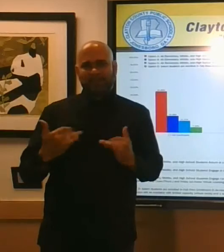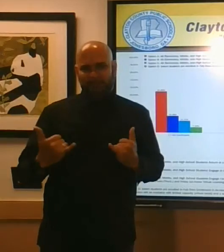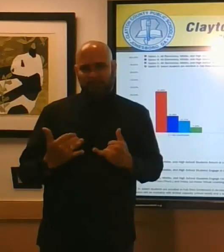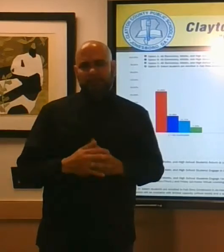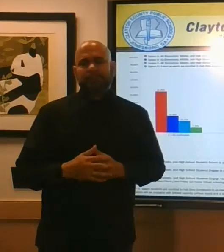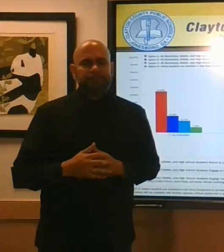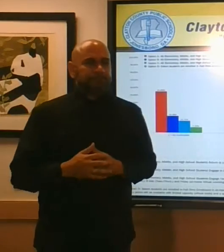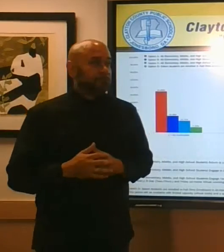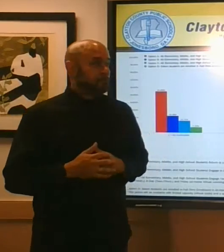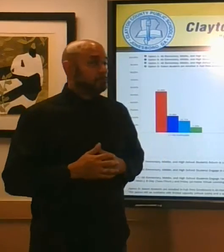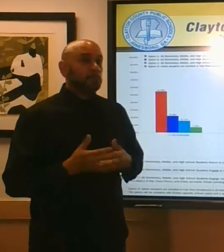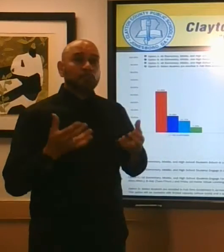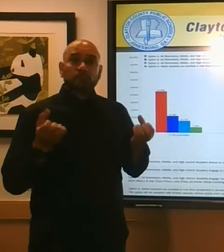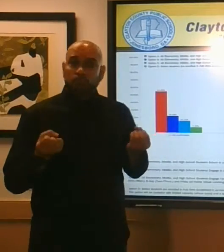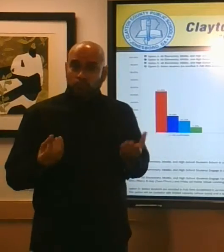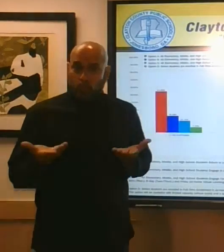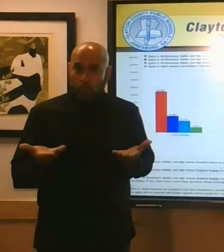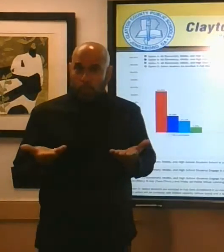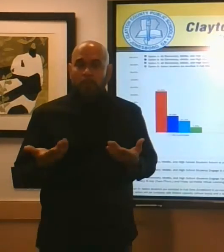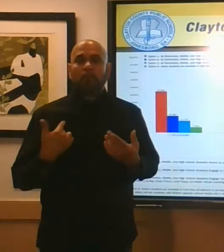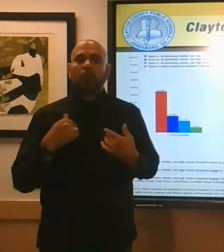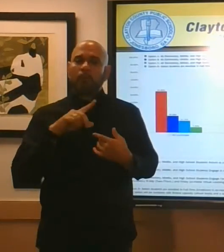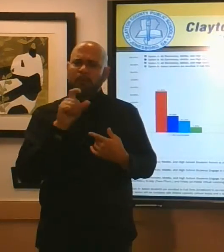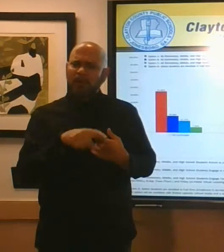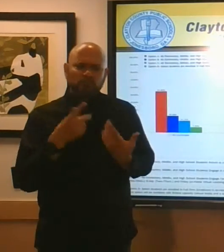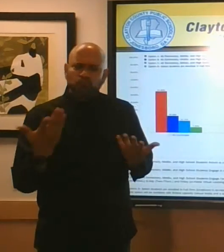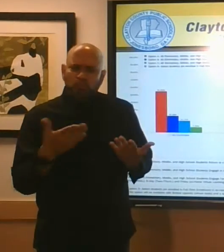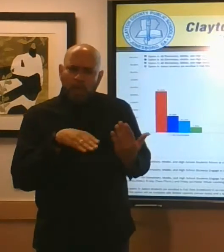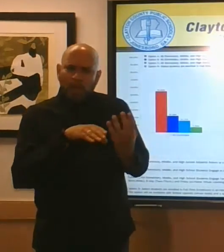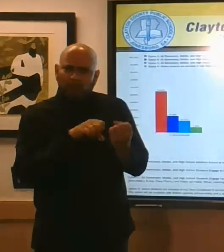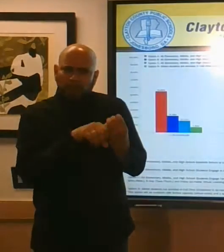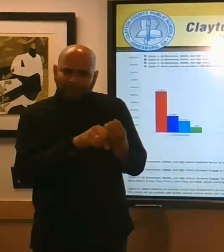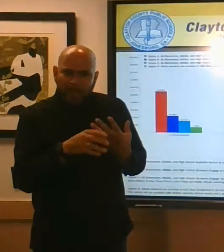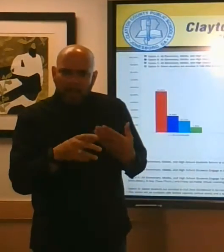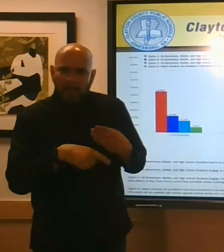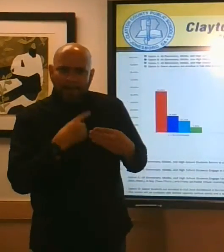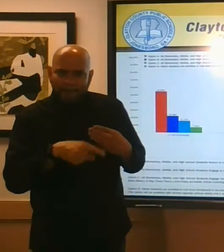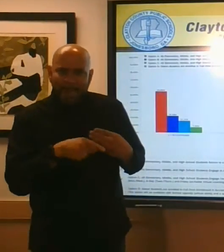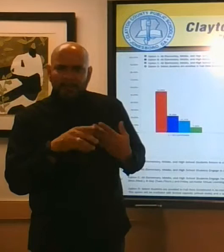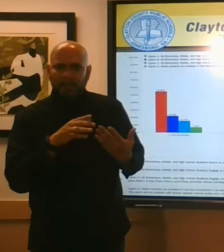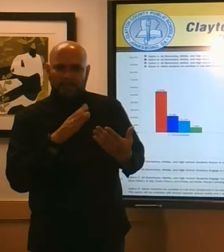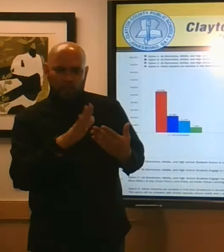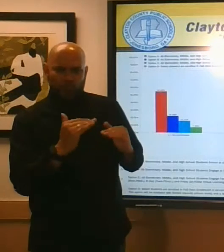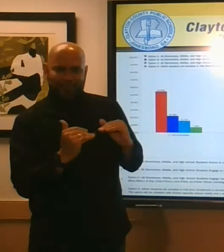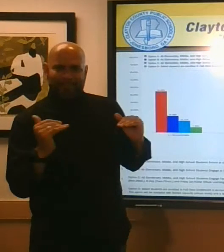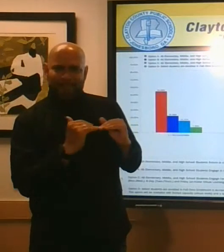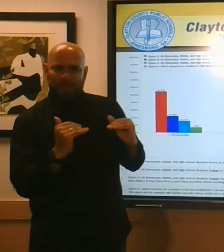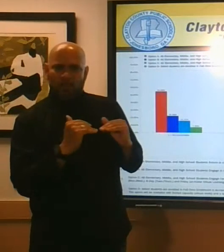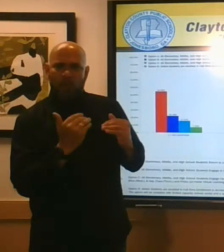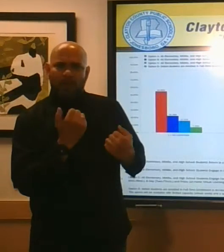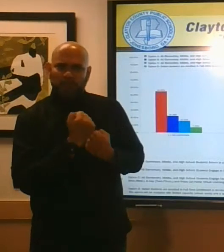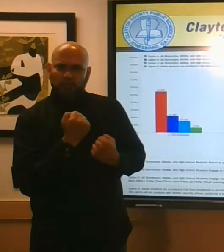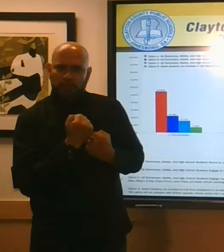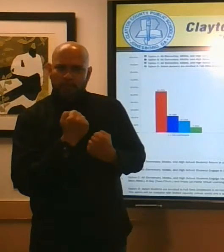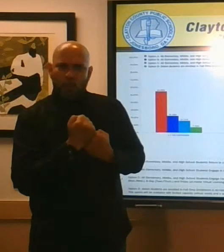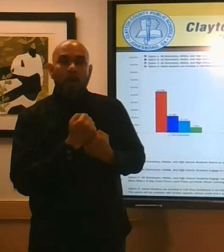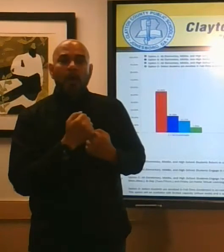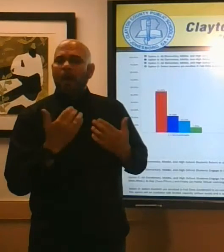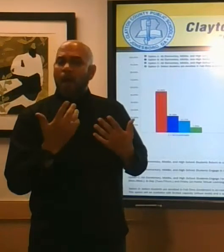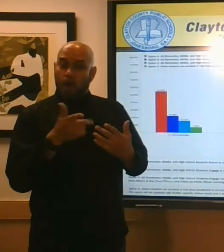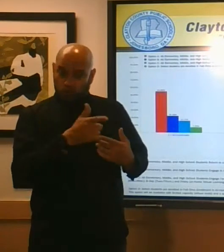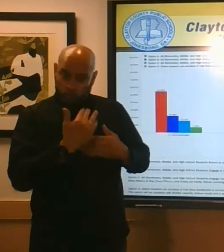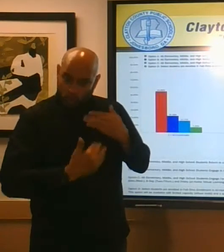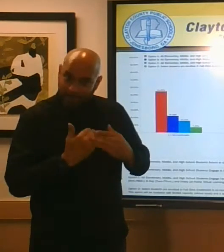we basically asked them their feedback on uh their level if you will of support comfort